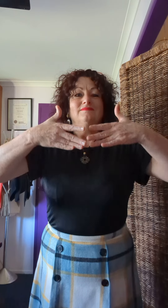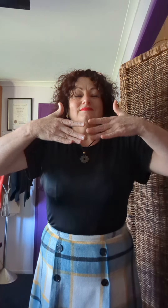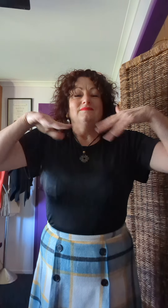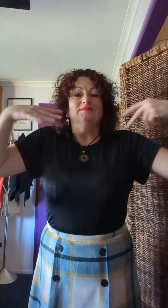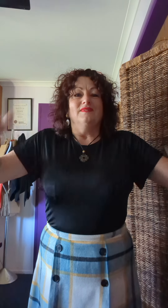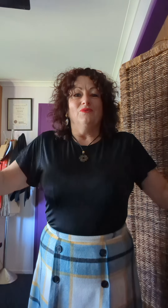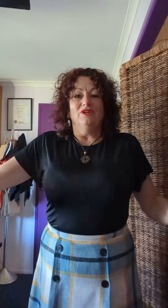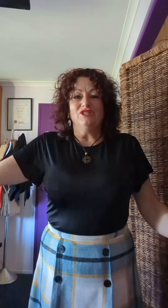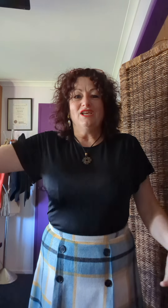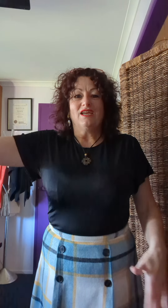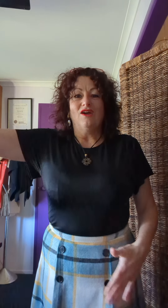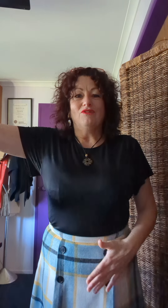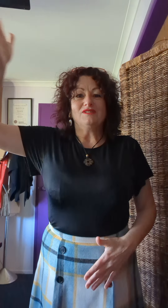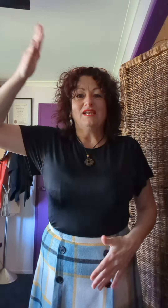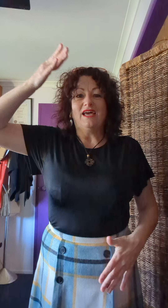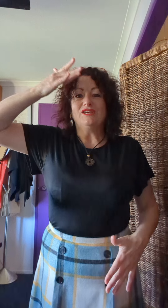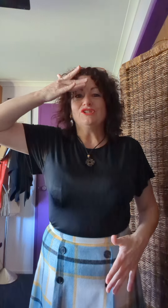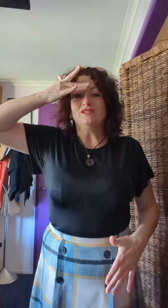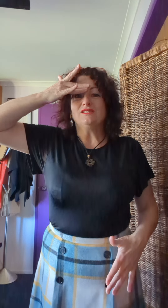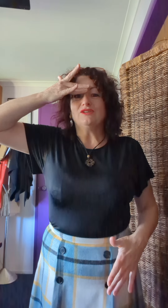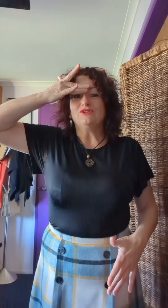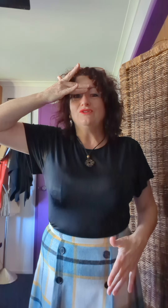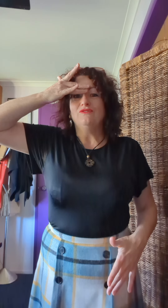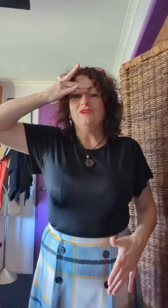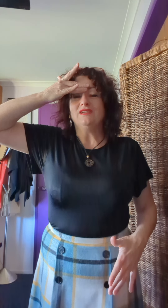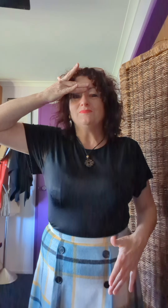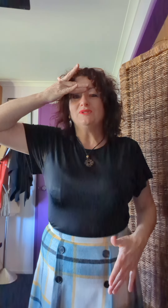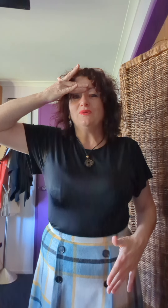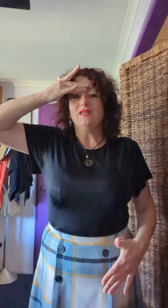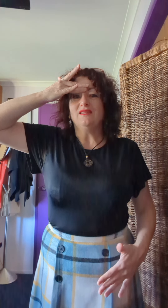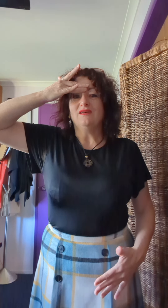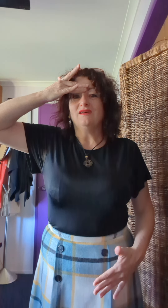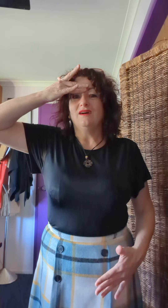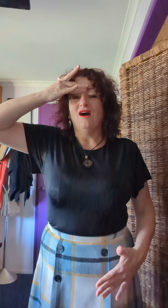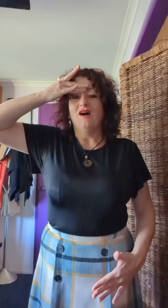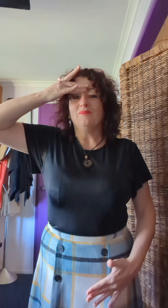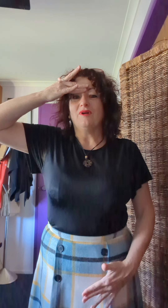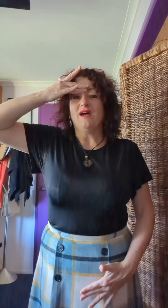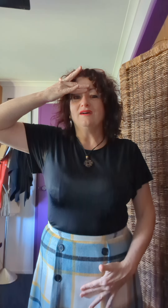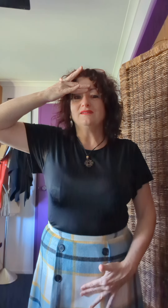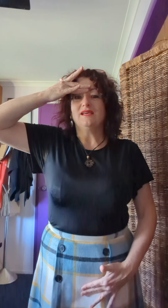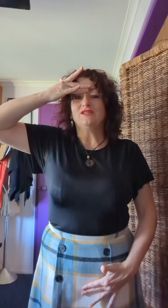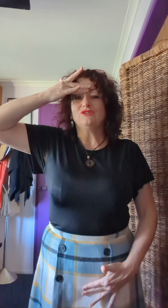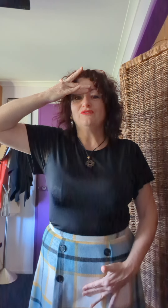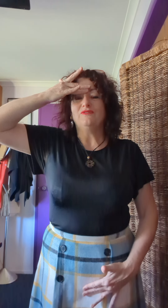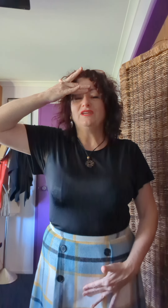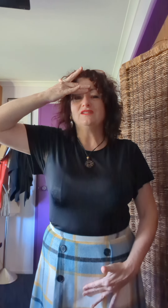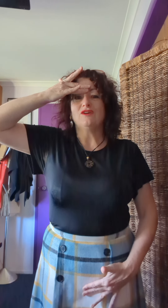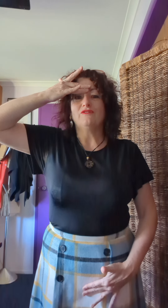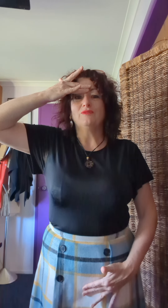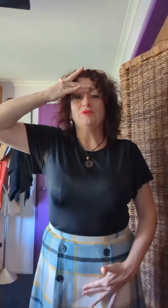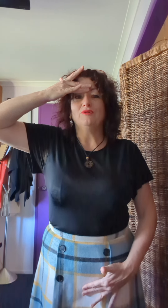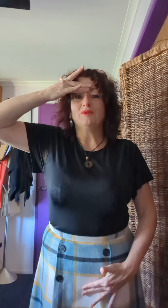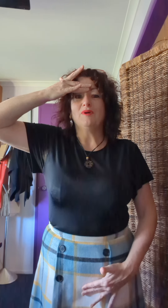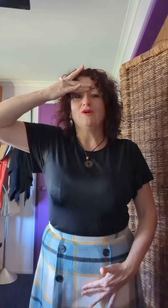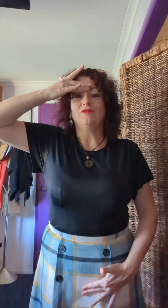I want to check our oscillations, so two fingers between the eyebrows and two fingers over the pubic bone.